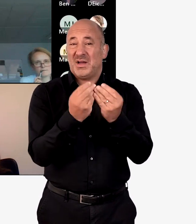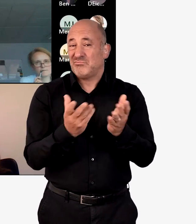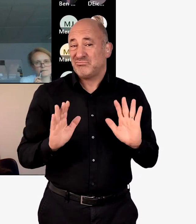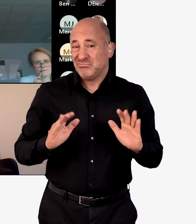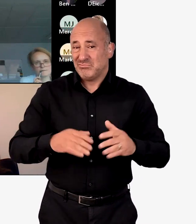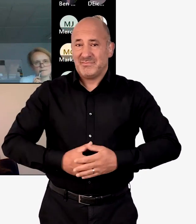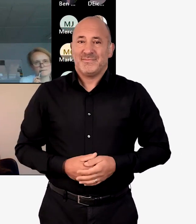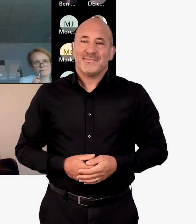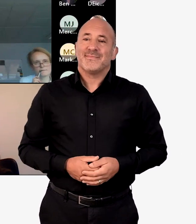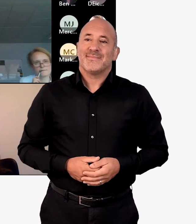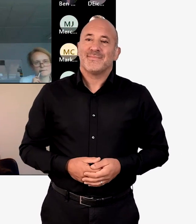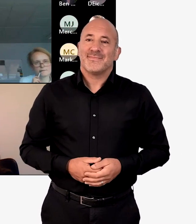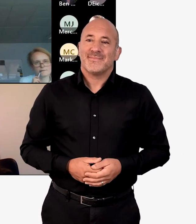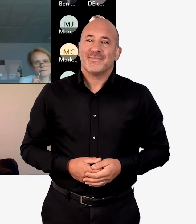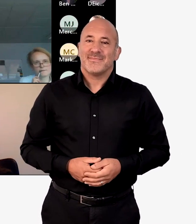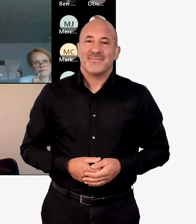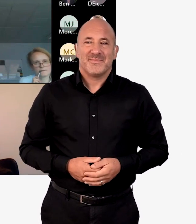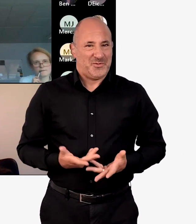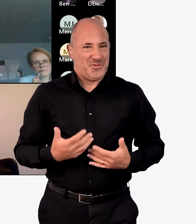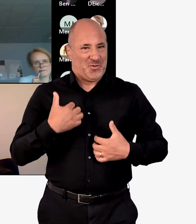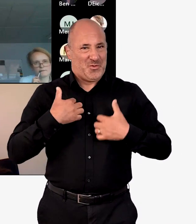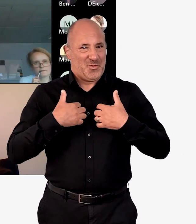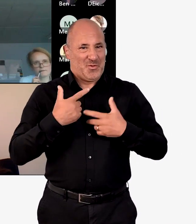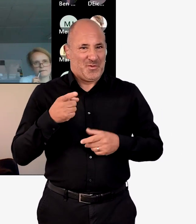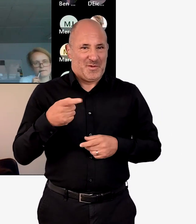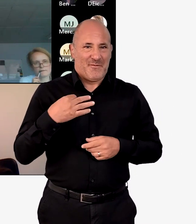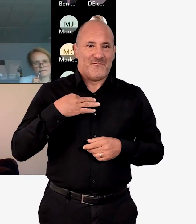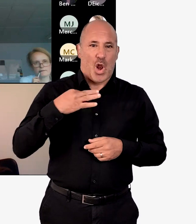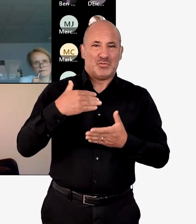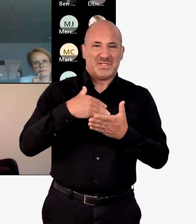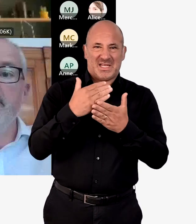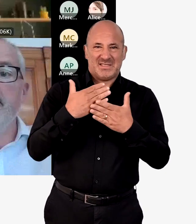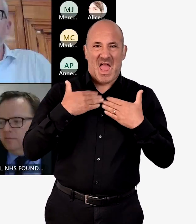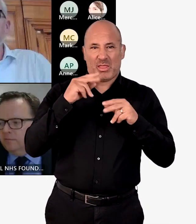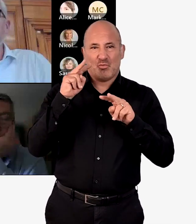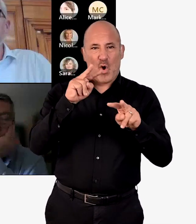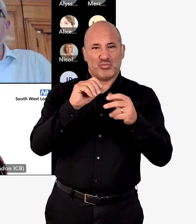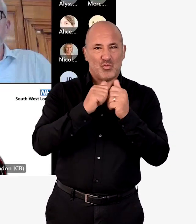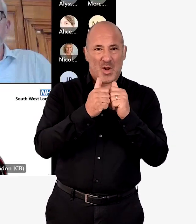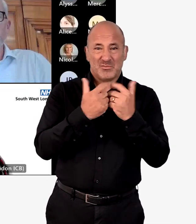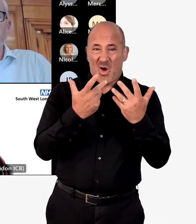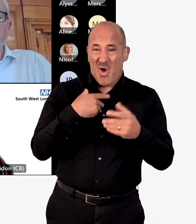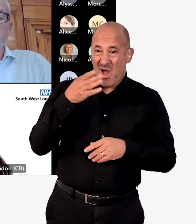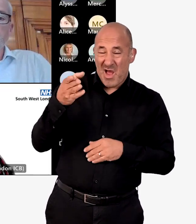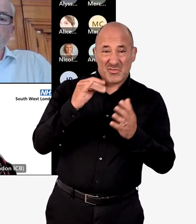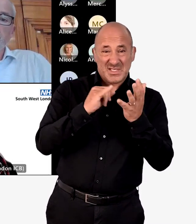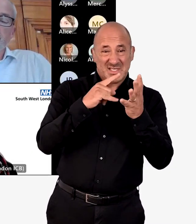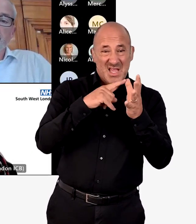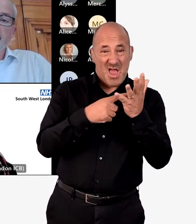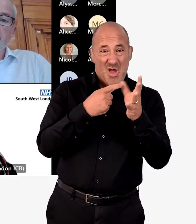endorse Ruth's comments. Thanks, Mike. Very keen to hear from our voluntary sector and my coach colleagues. So if I